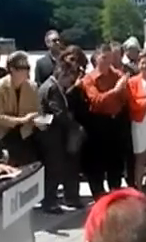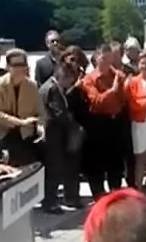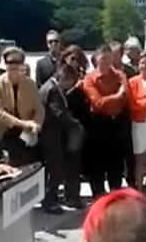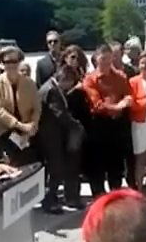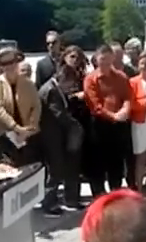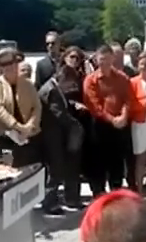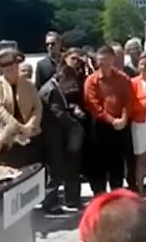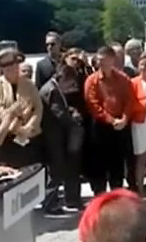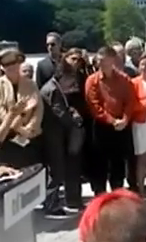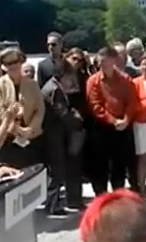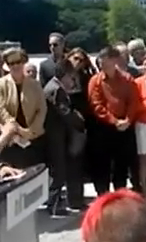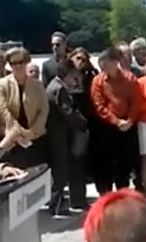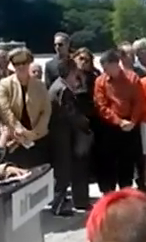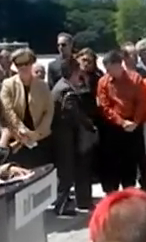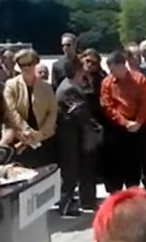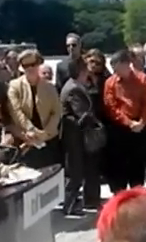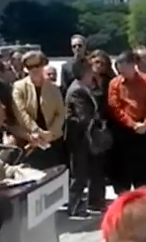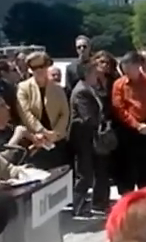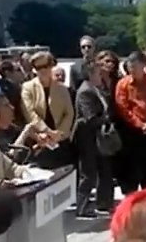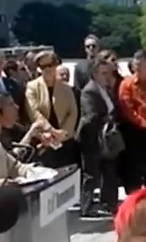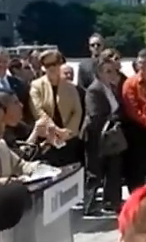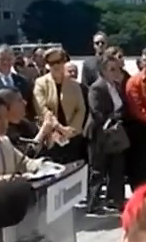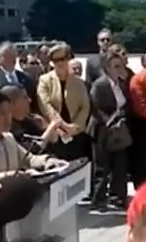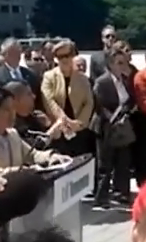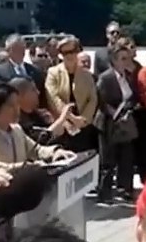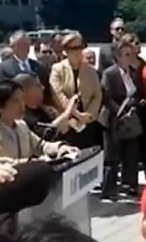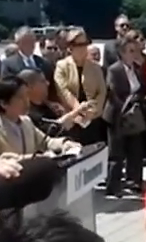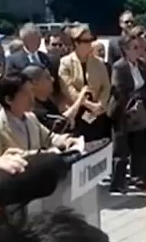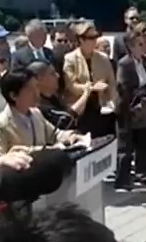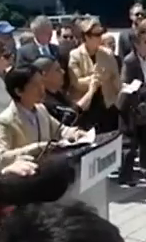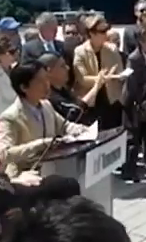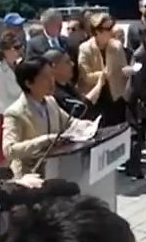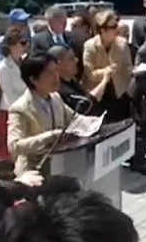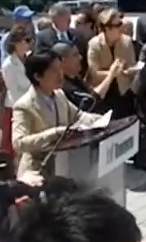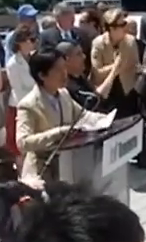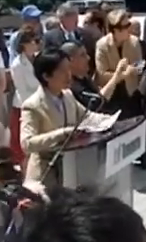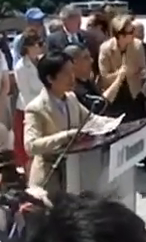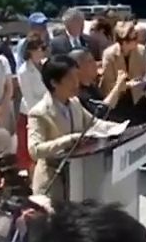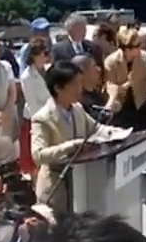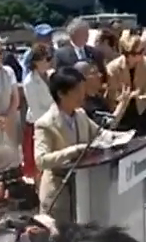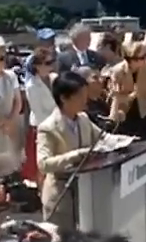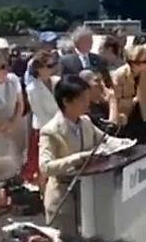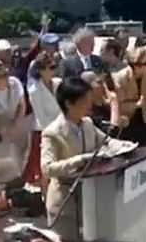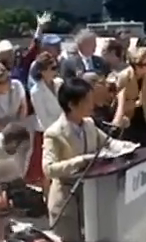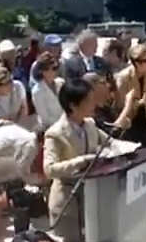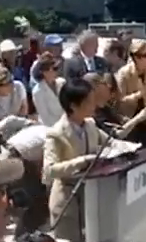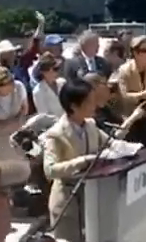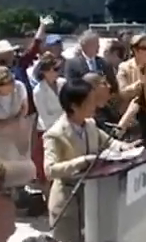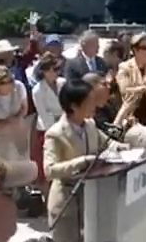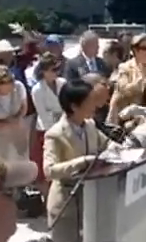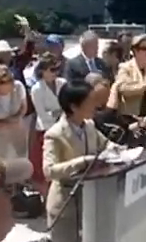We also have Member of Parliament, Carolyn Bennett, one of my favourite MPs on the Hill.